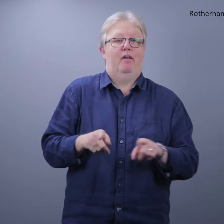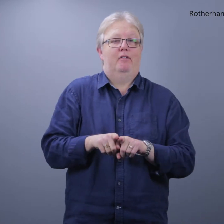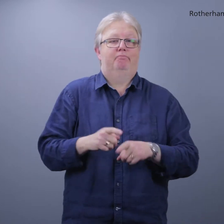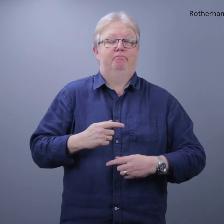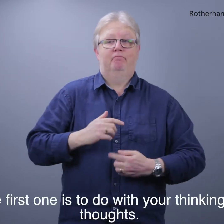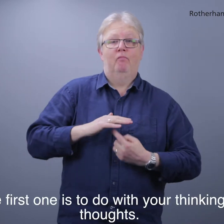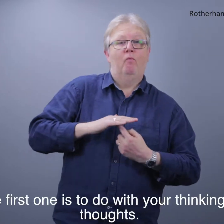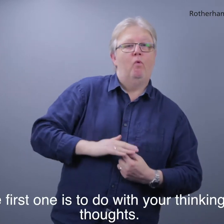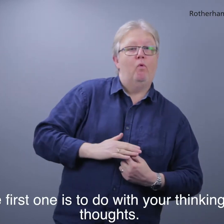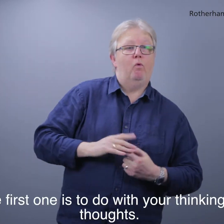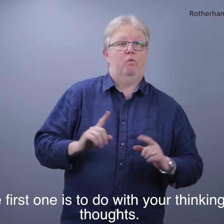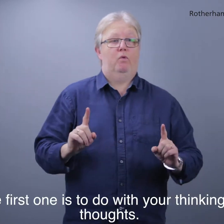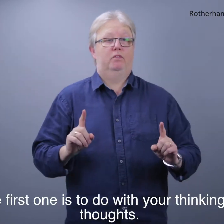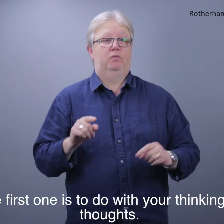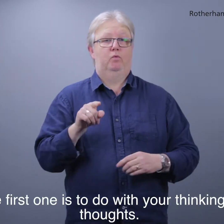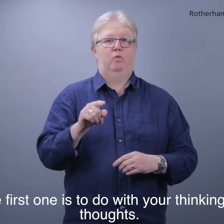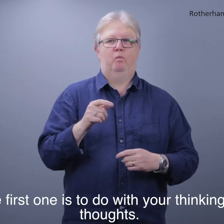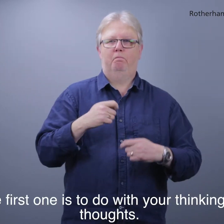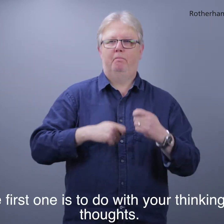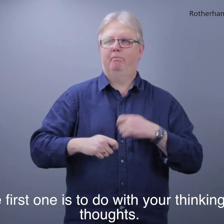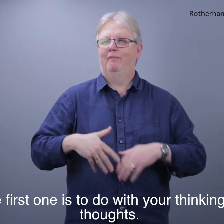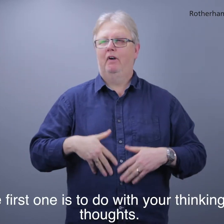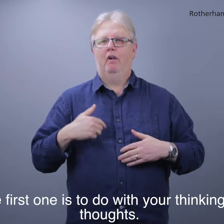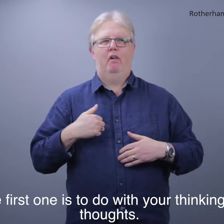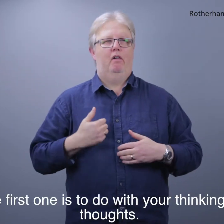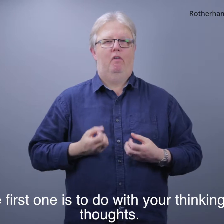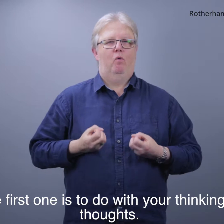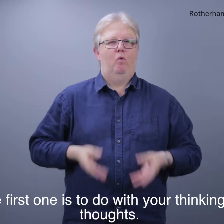The first one is to do with your thinking or thoughts,